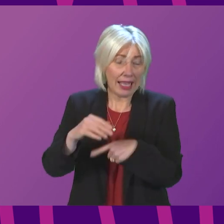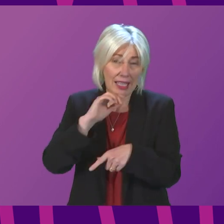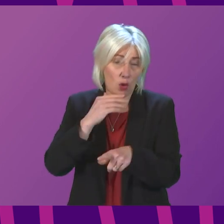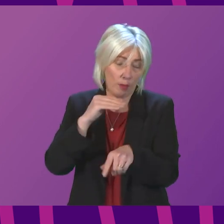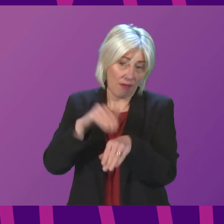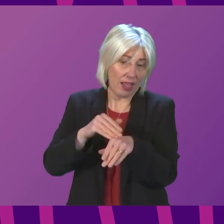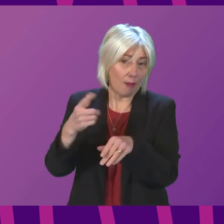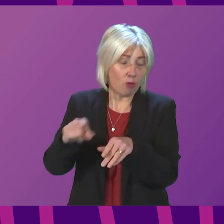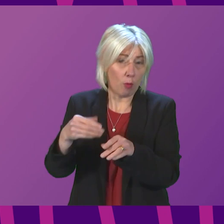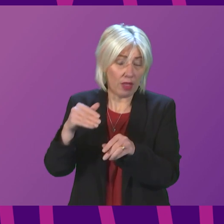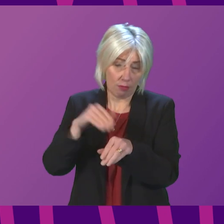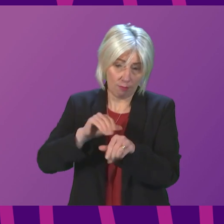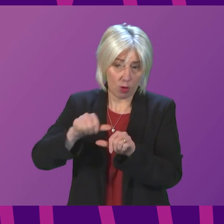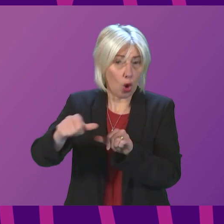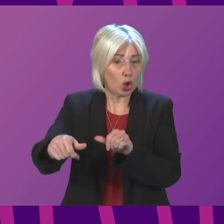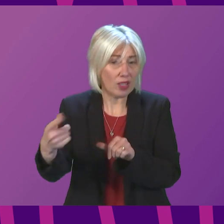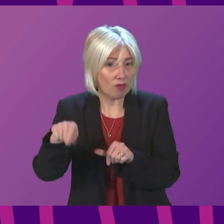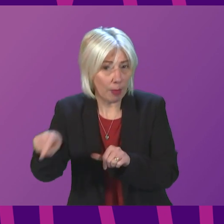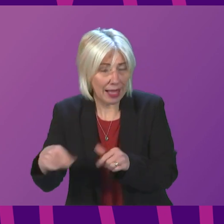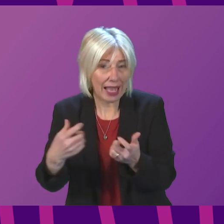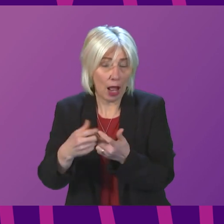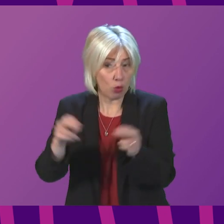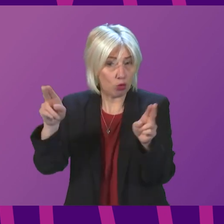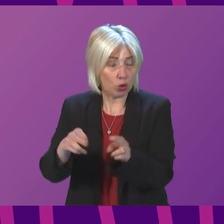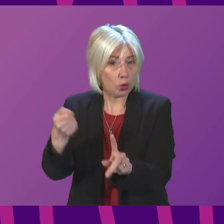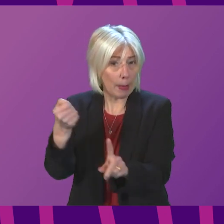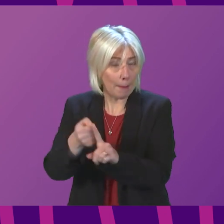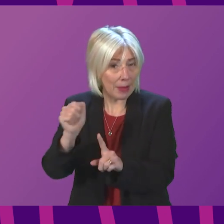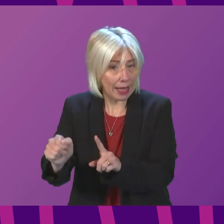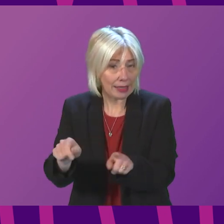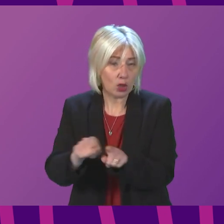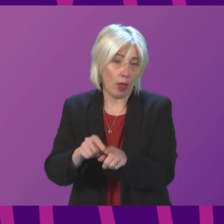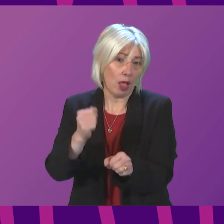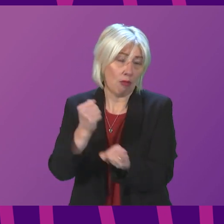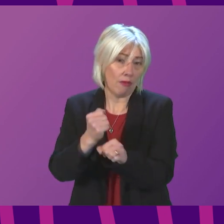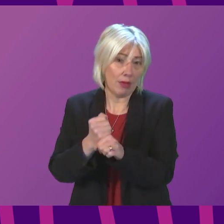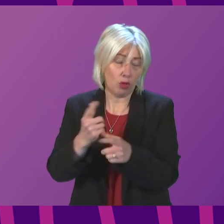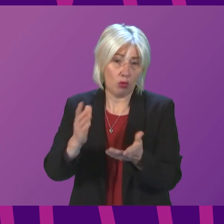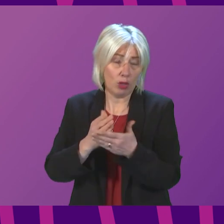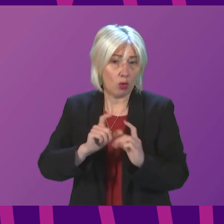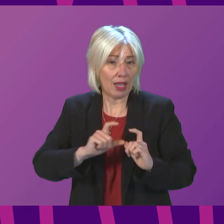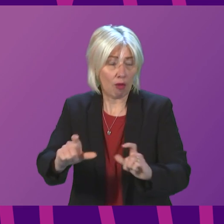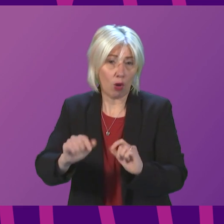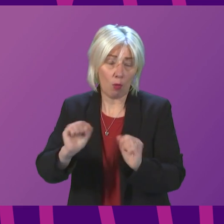consequences? And how does she propose to mitigate those impacts if our Government maintains its current plans?